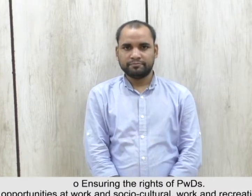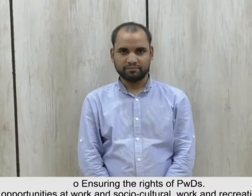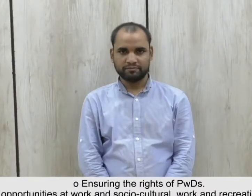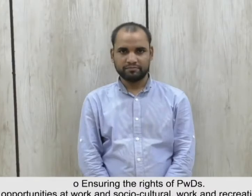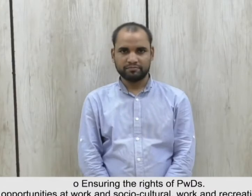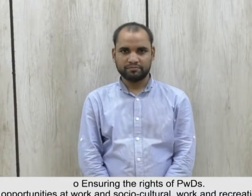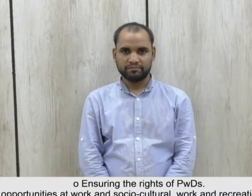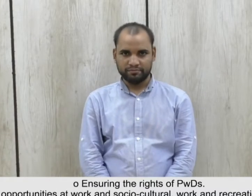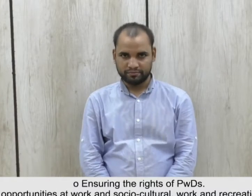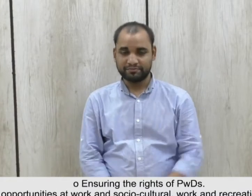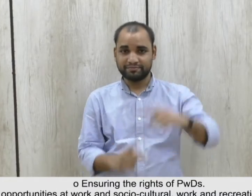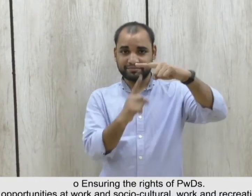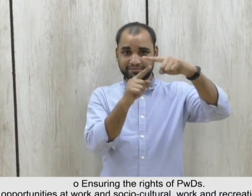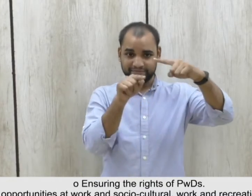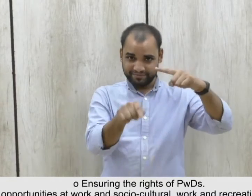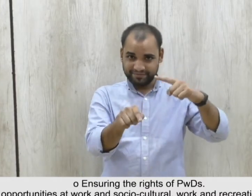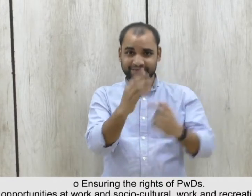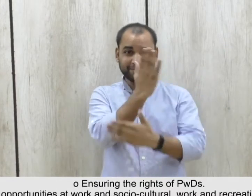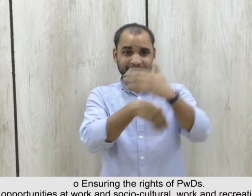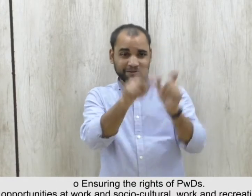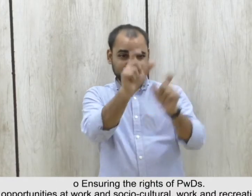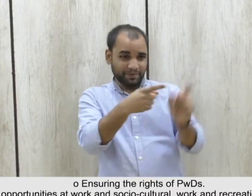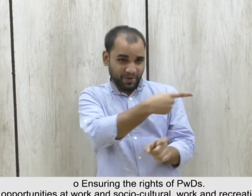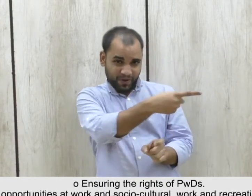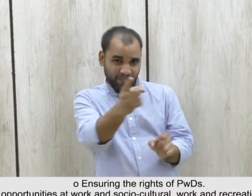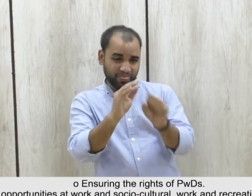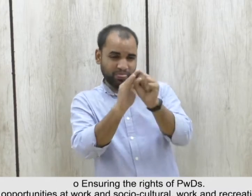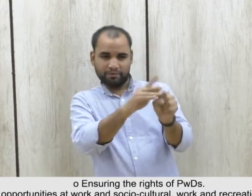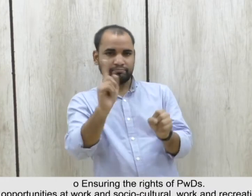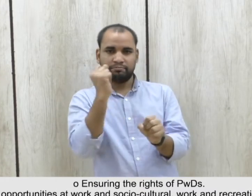ensuring the rights of PWDs,